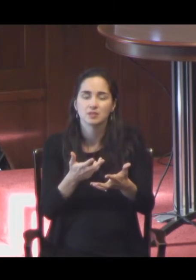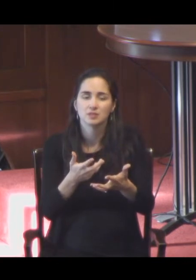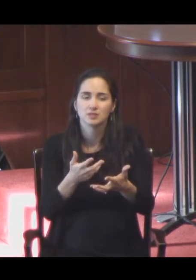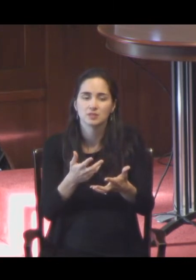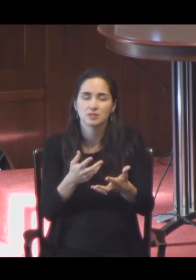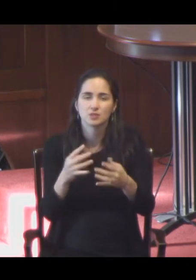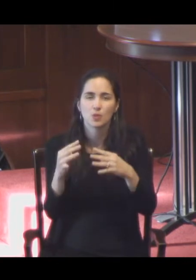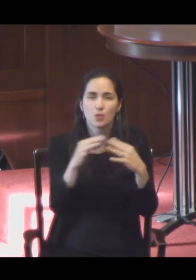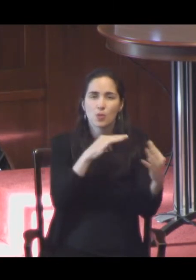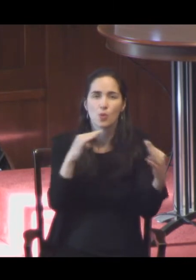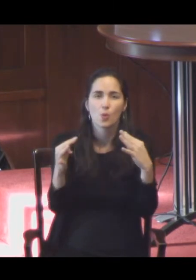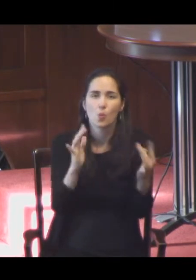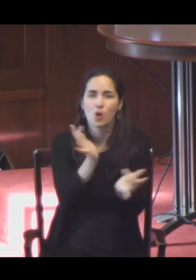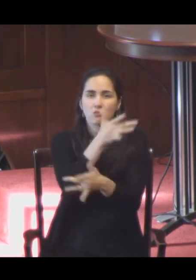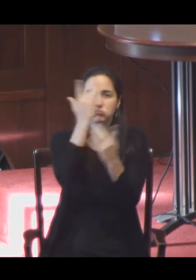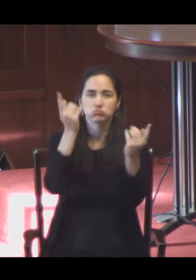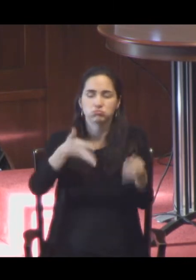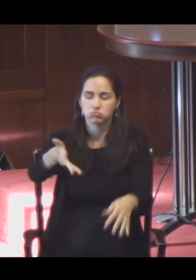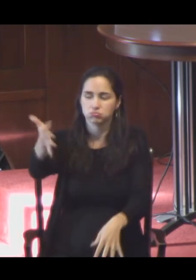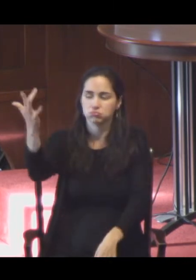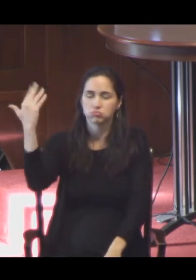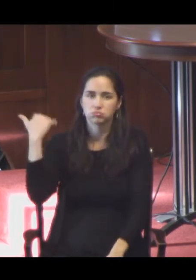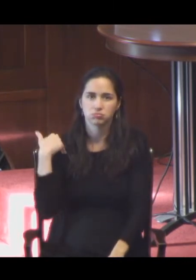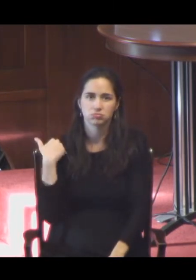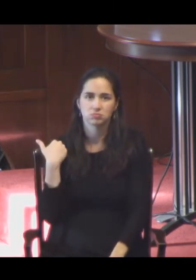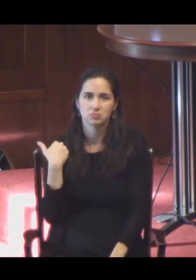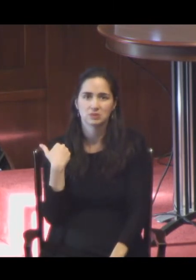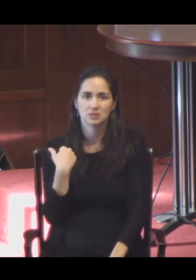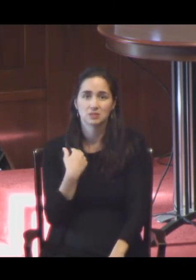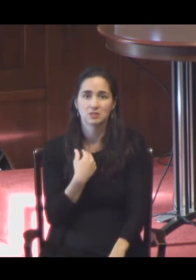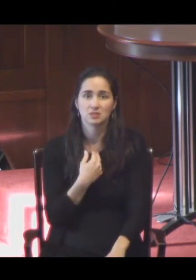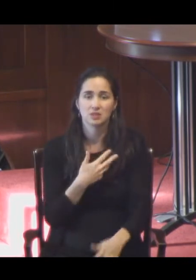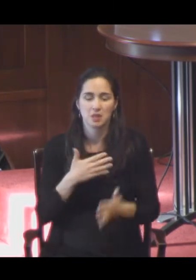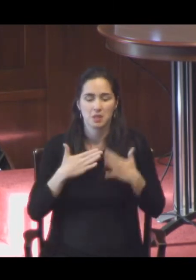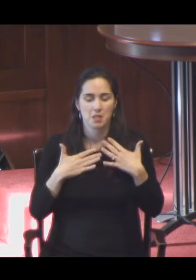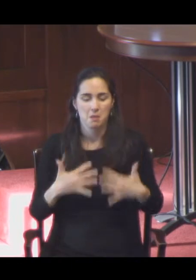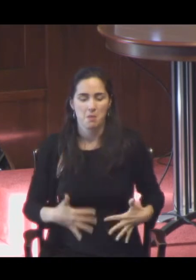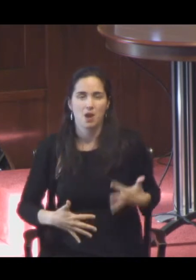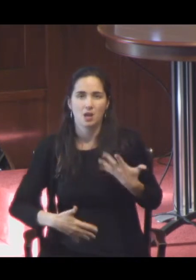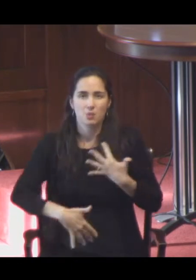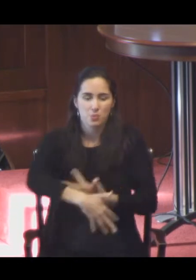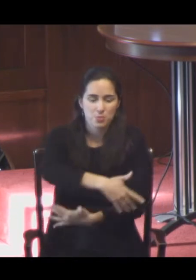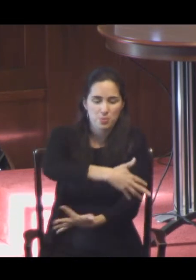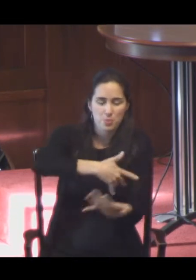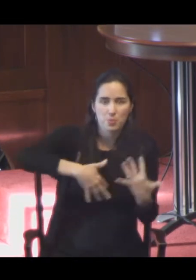The dance along the artery, the circulation of the lymph, are figured in the drift of stars.